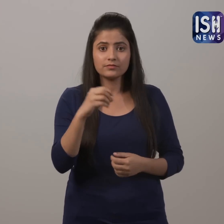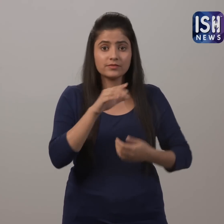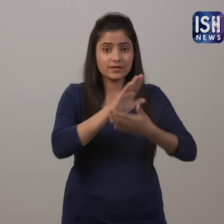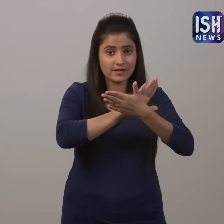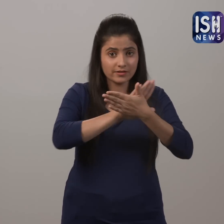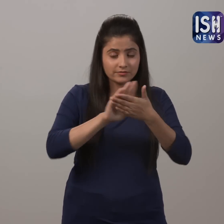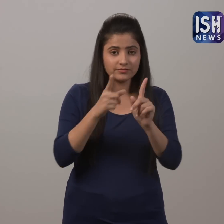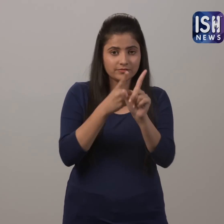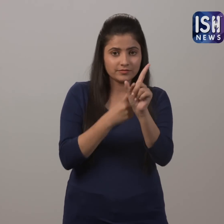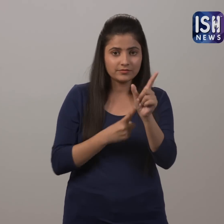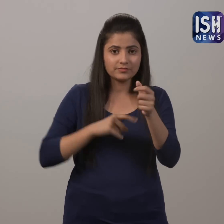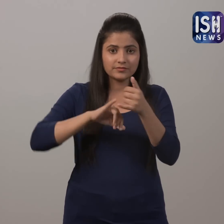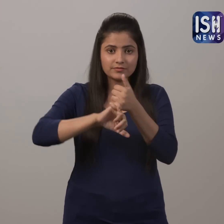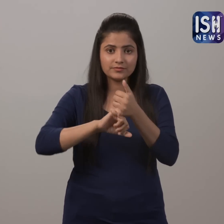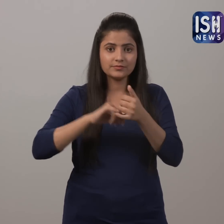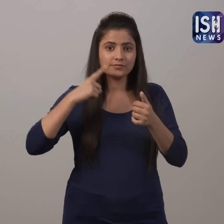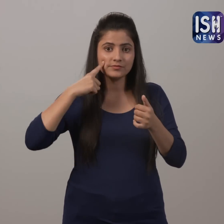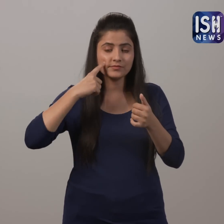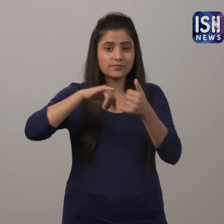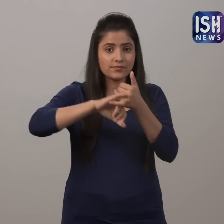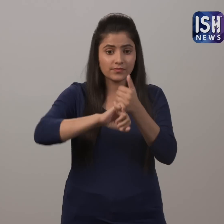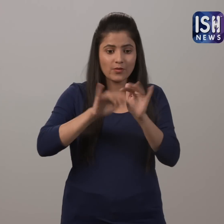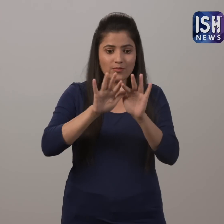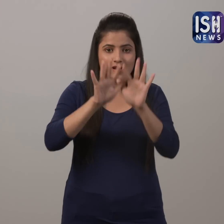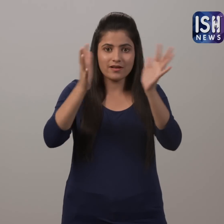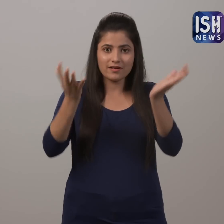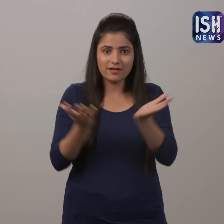HISIS is an Earth Observation Satellite.